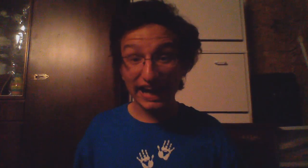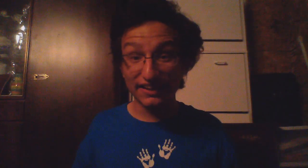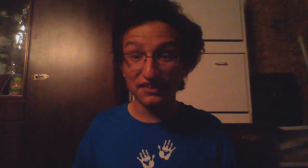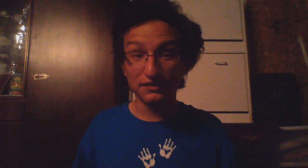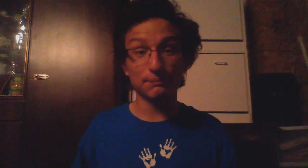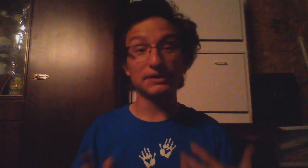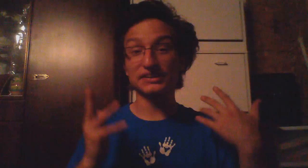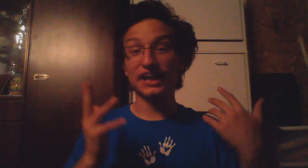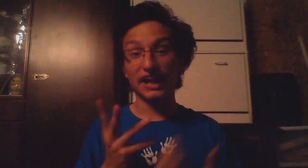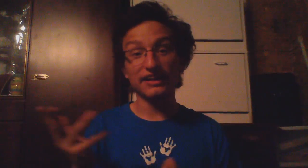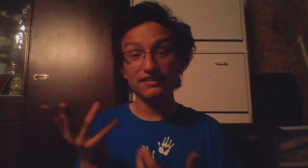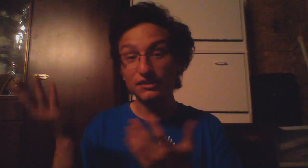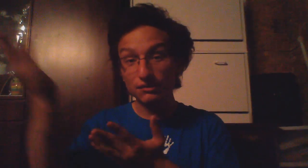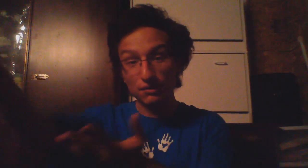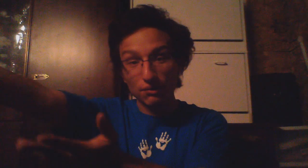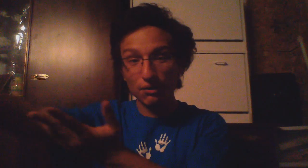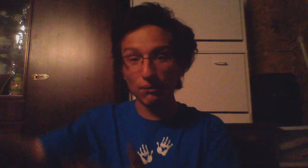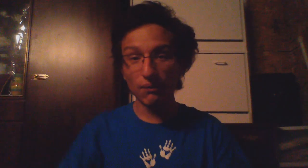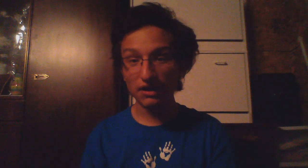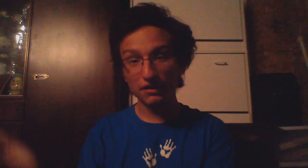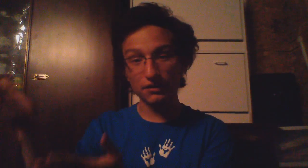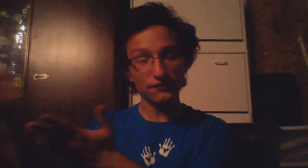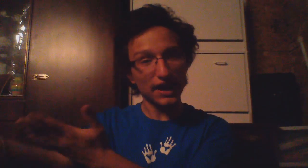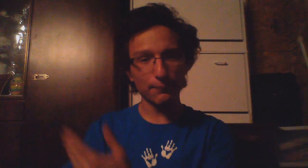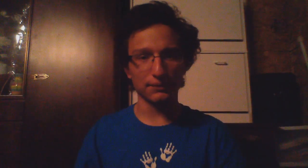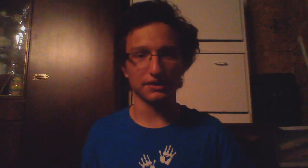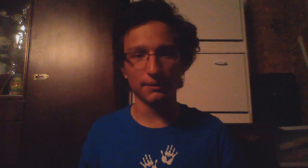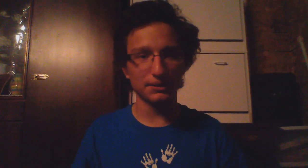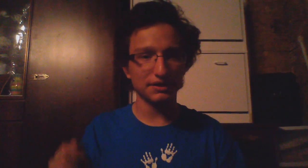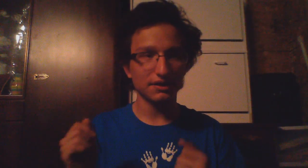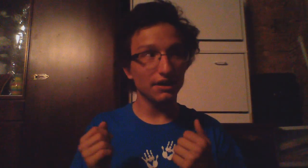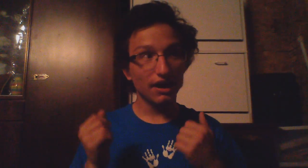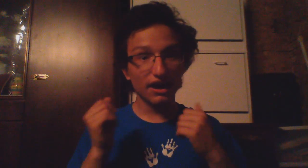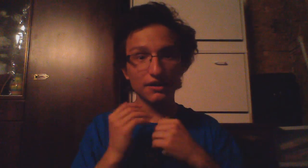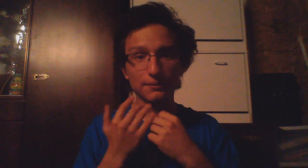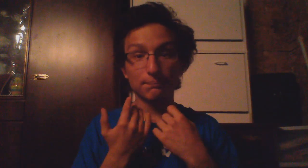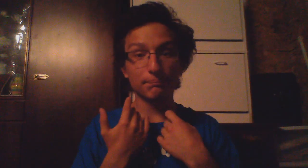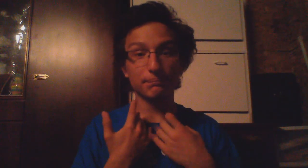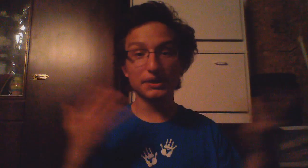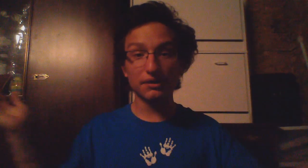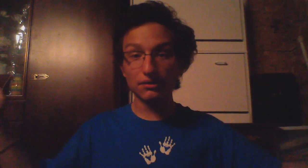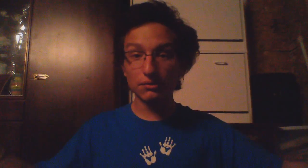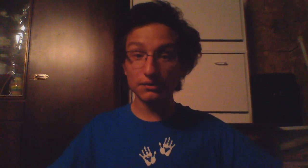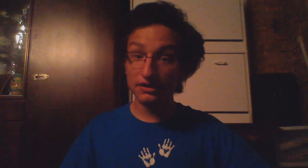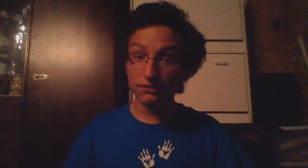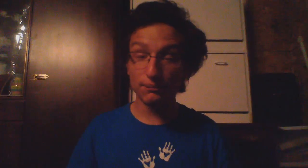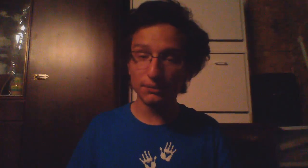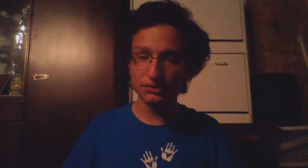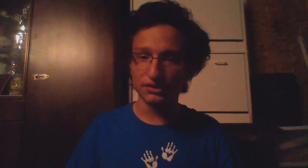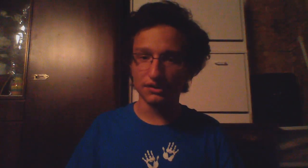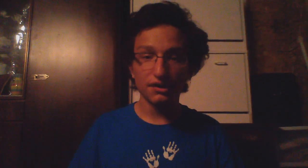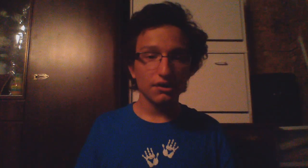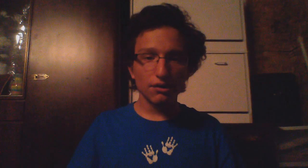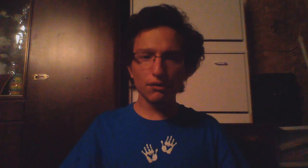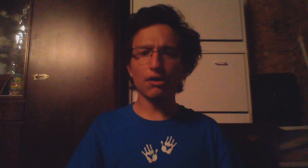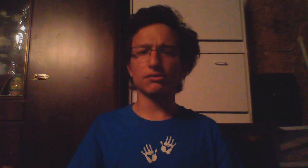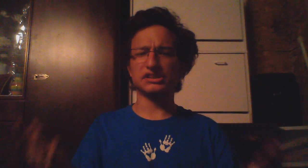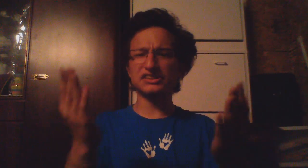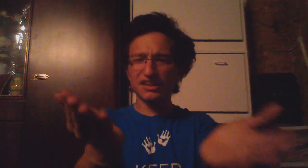had this because I you don't know what could have happened I mean I could be a totally different person who knows instead